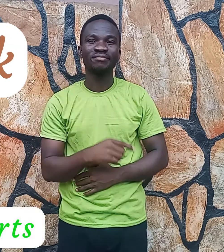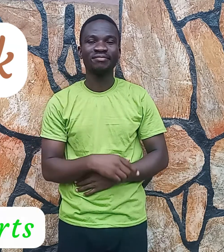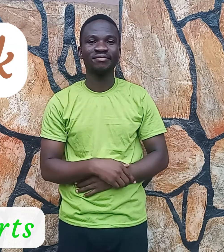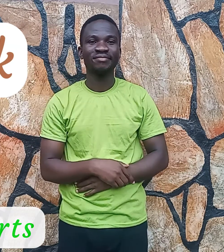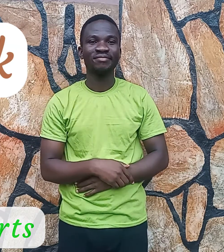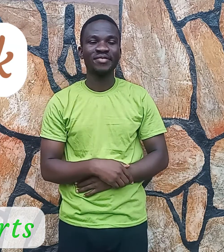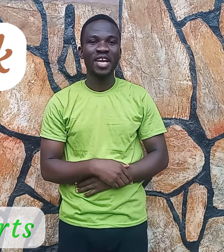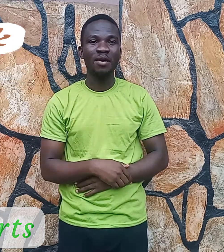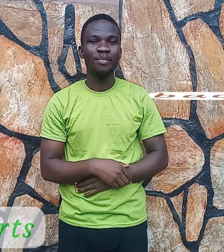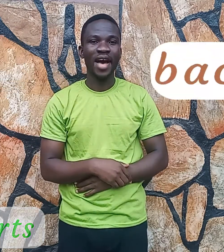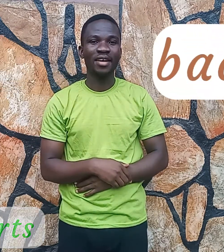Back.